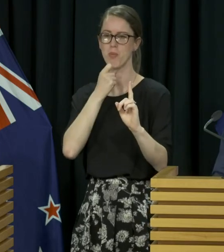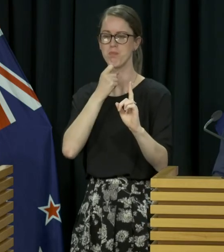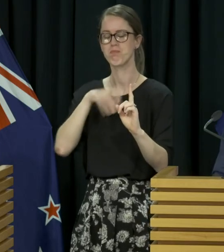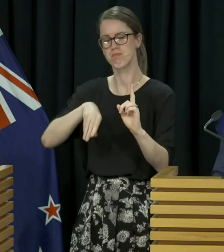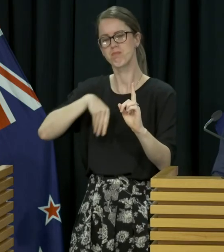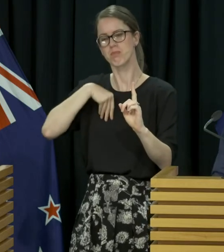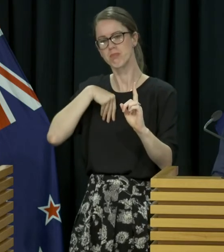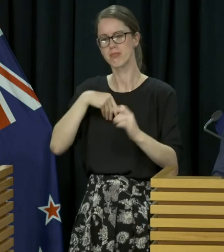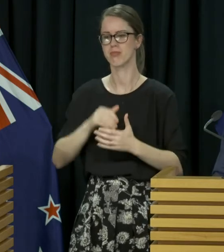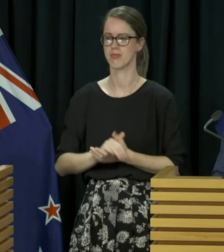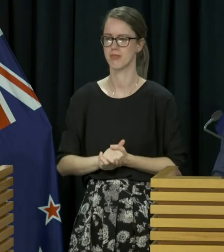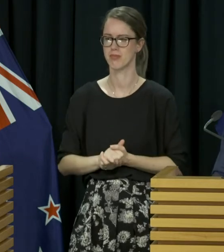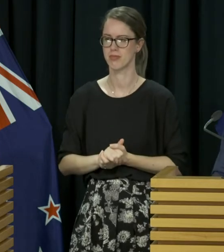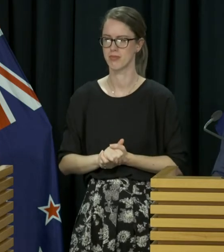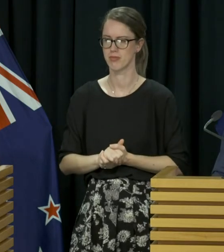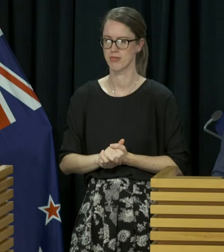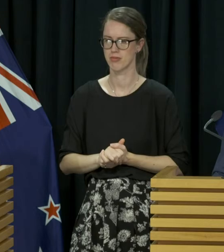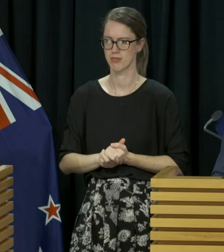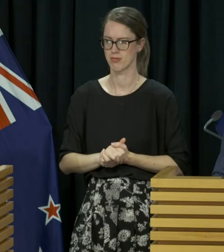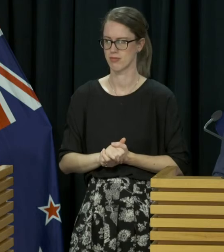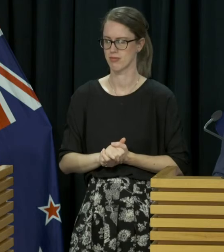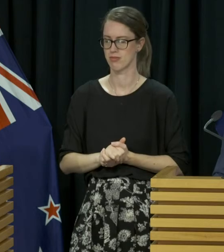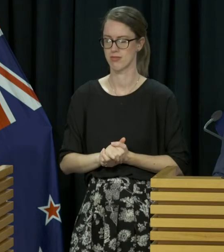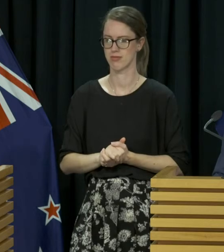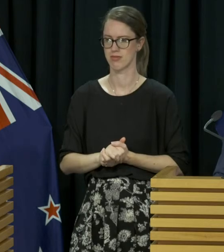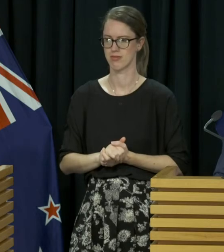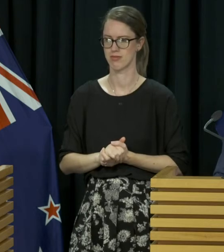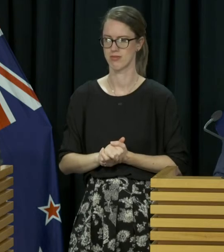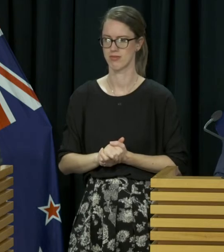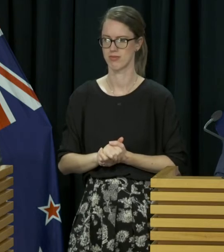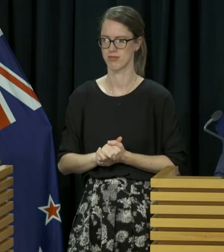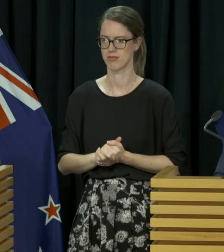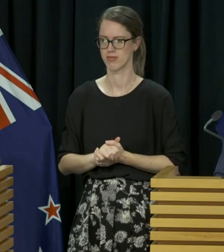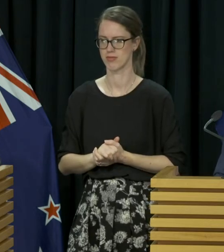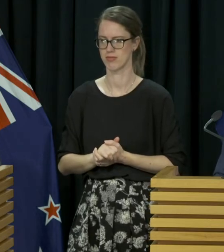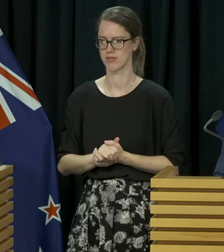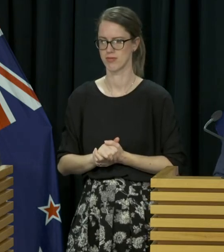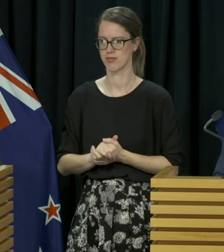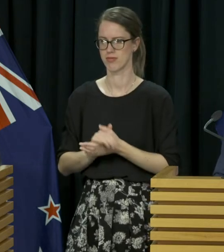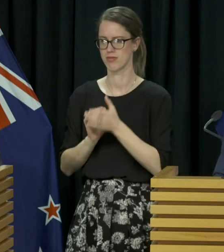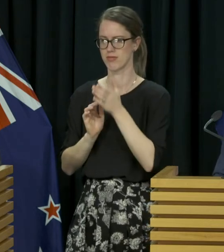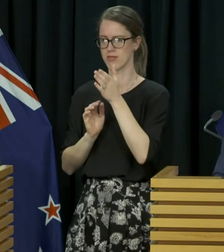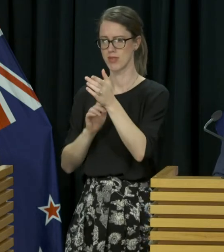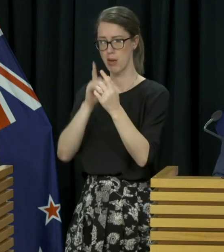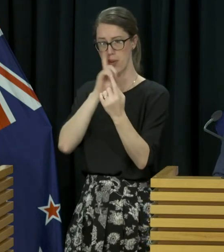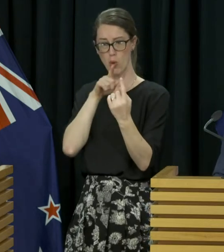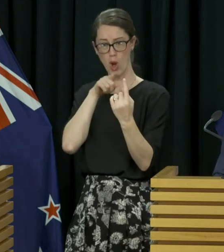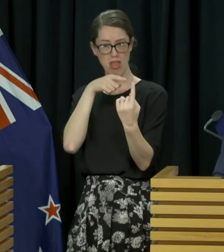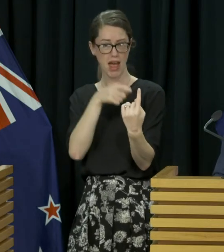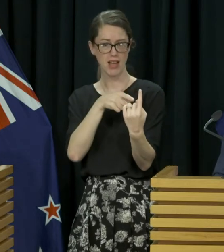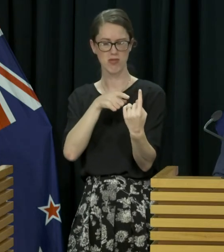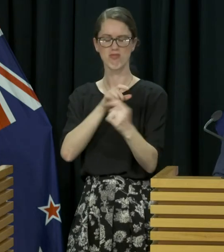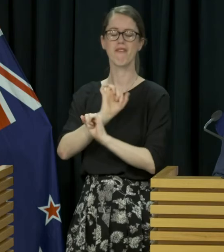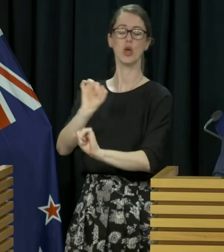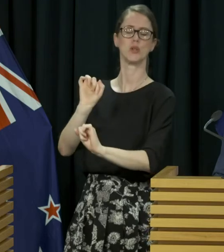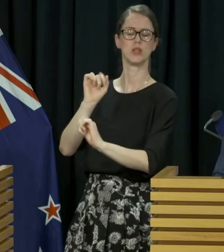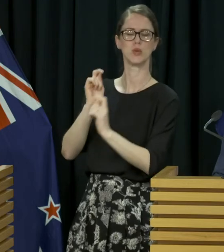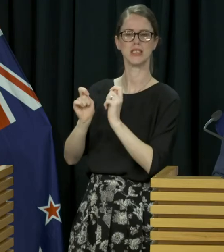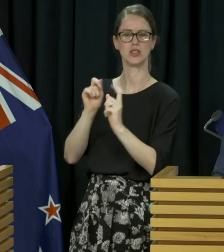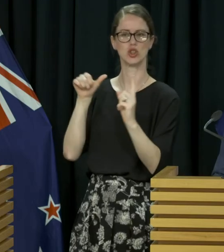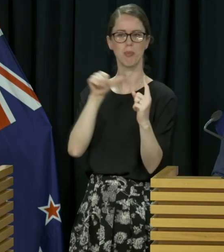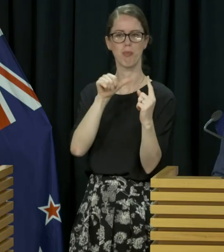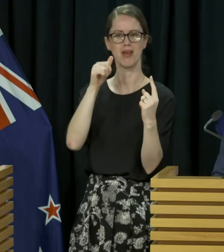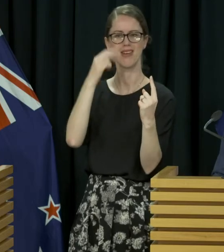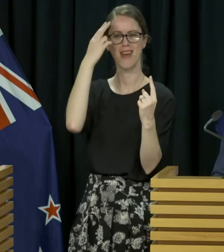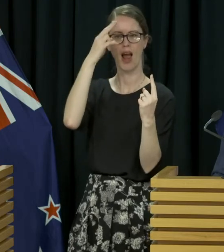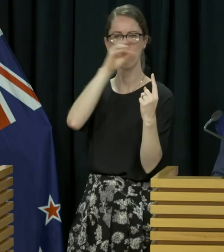also play their part. When you're talking to us, do you think people like that should be made known to authorities, and